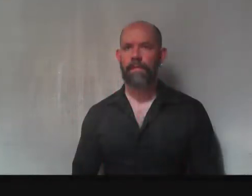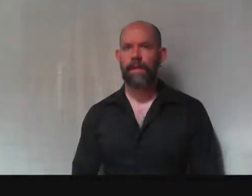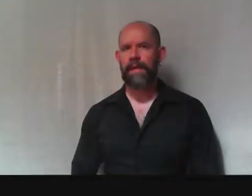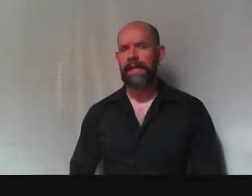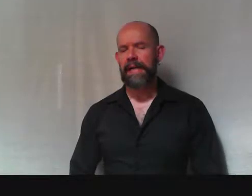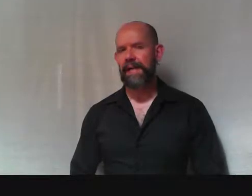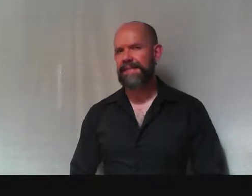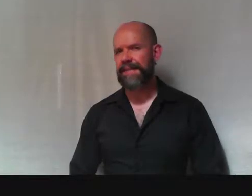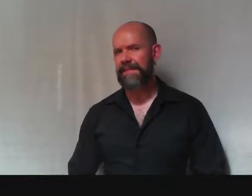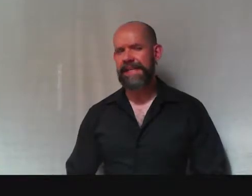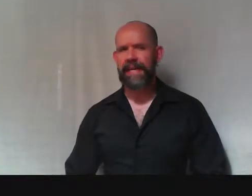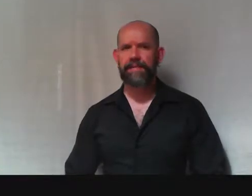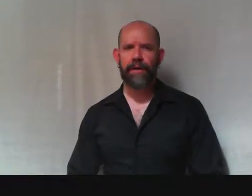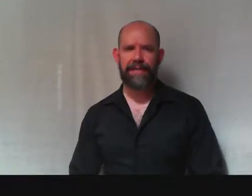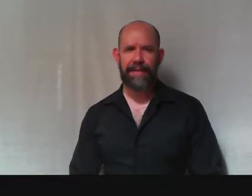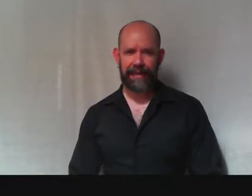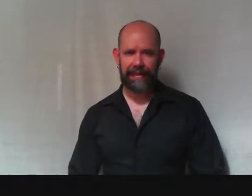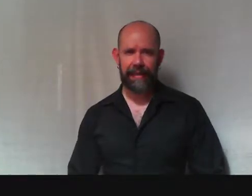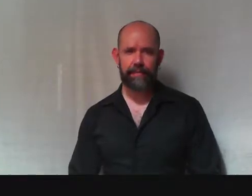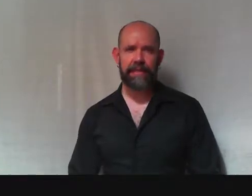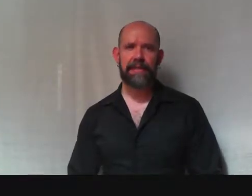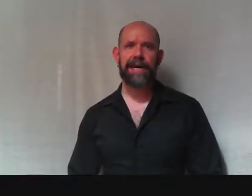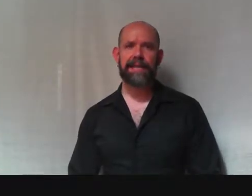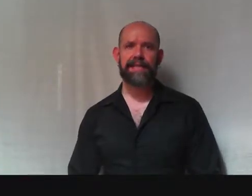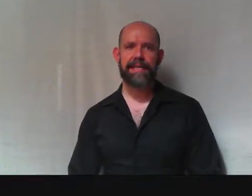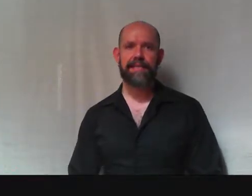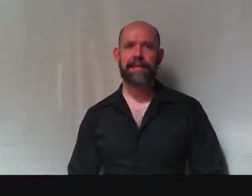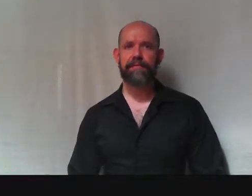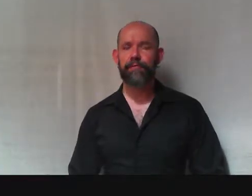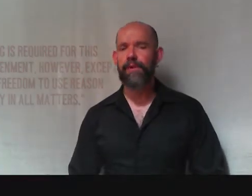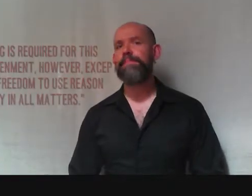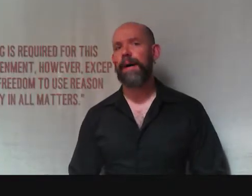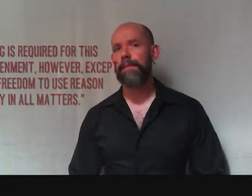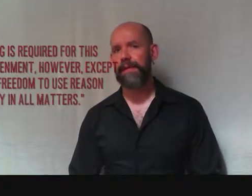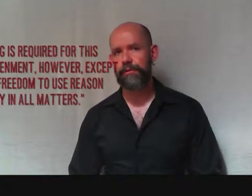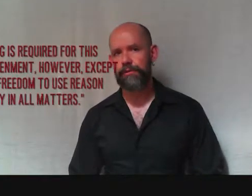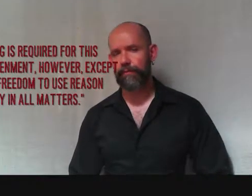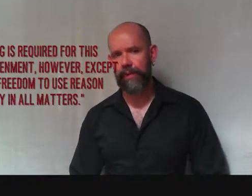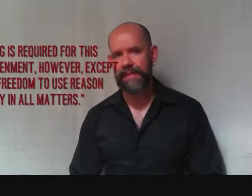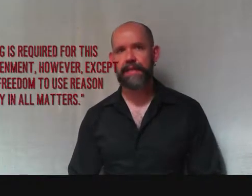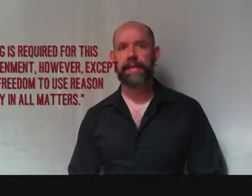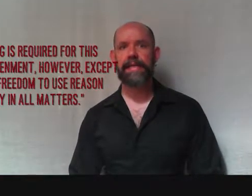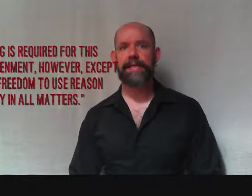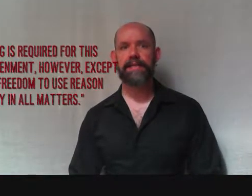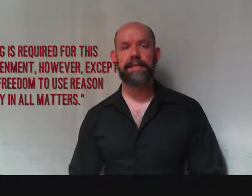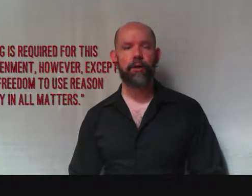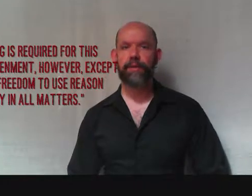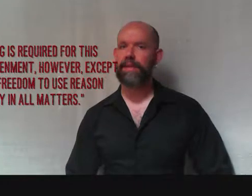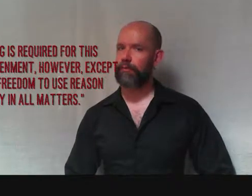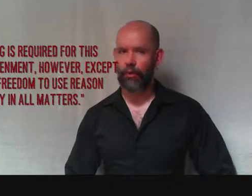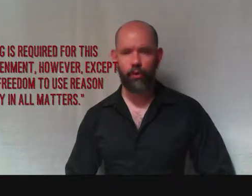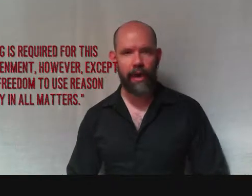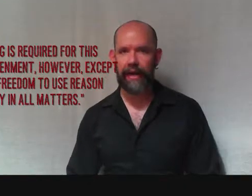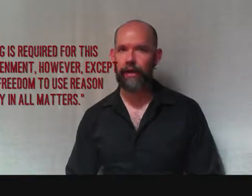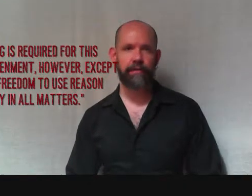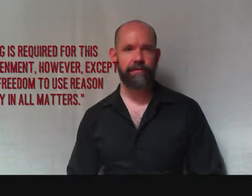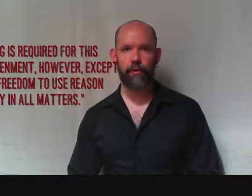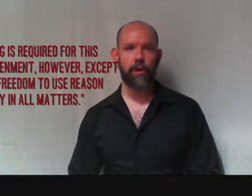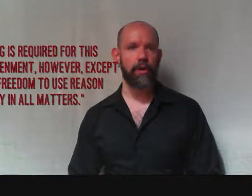In the 1784 essay on enlightenment, Kant says that the free public use of reason is the only thing required for